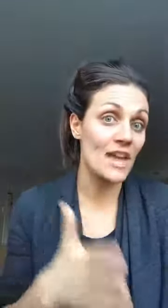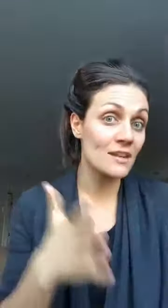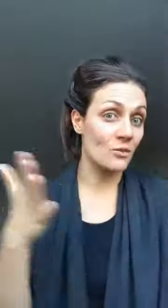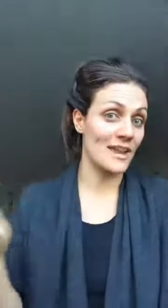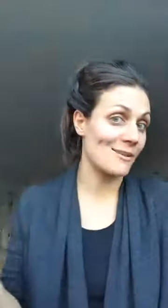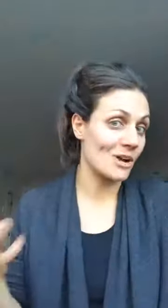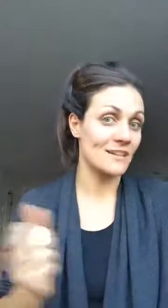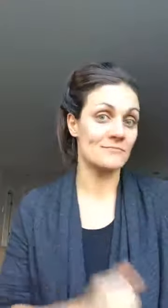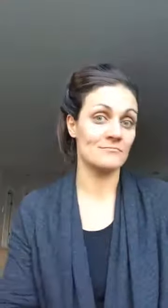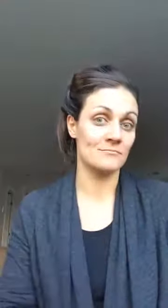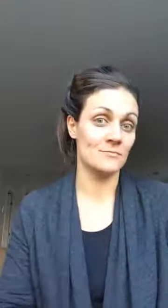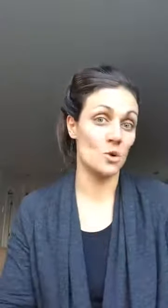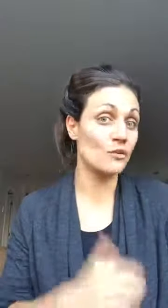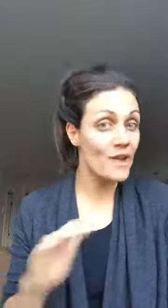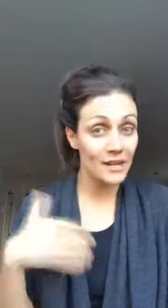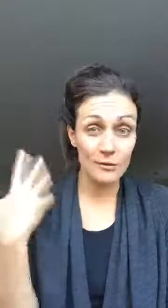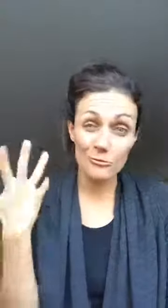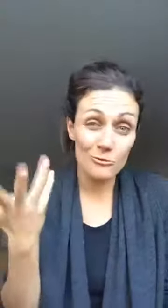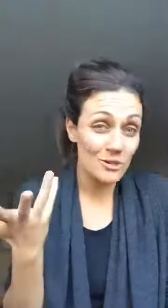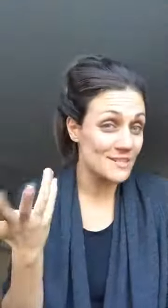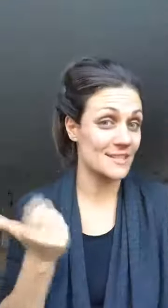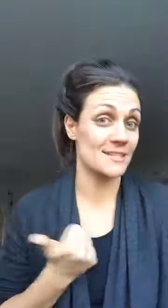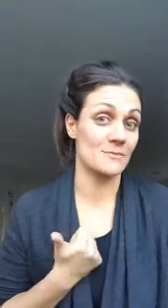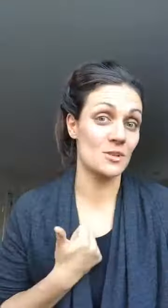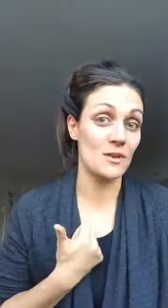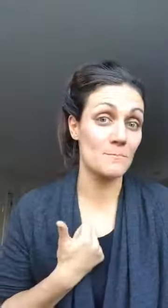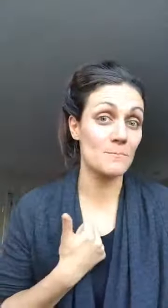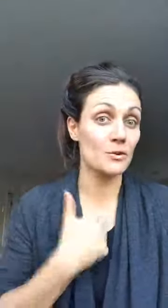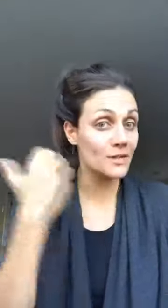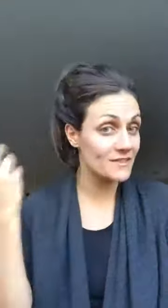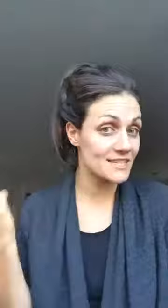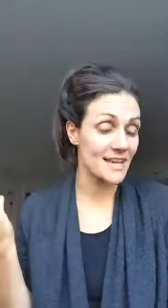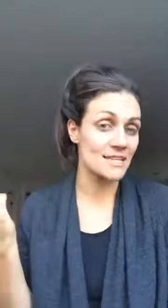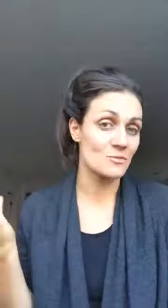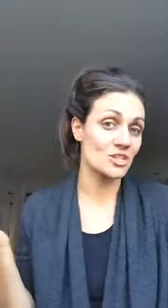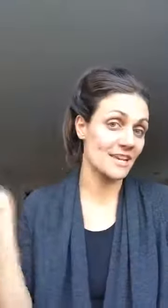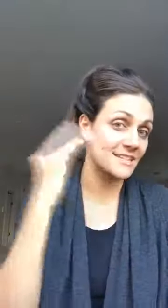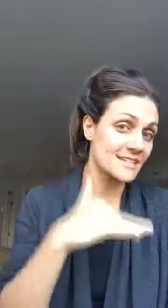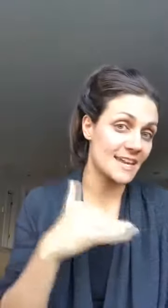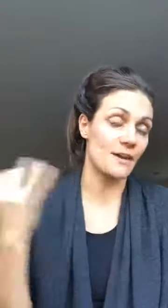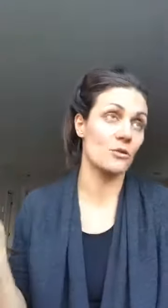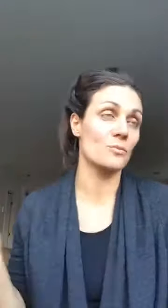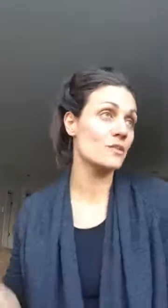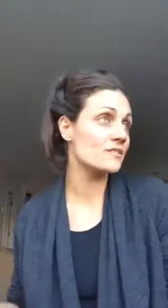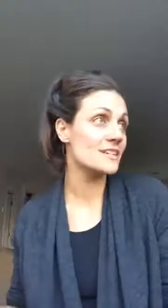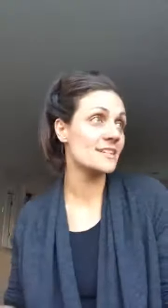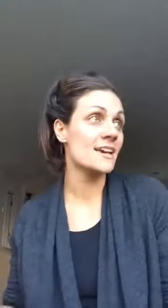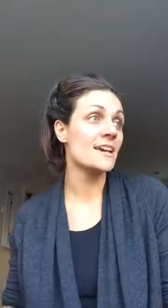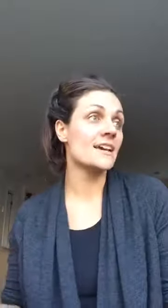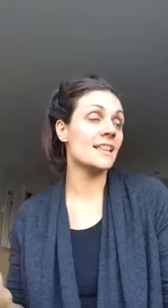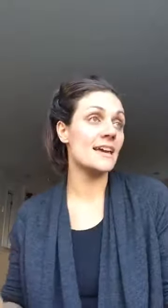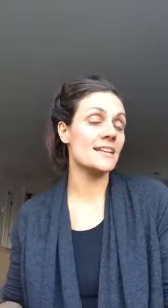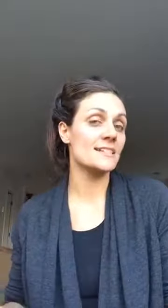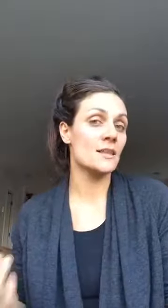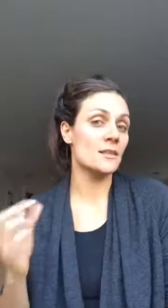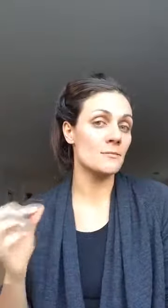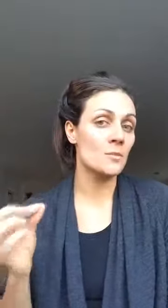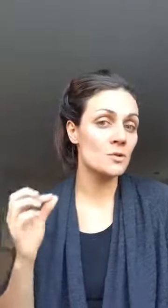know anyone or creating a reward system so that previous customers get a discount or previous clients the most